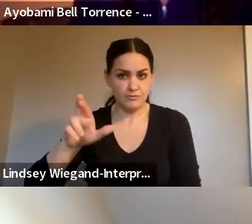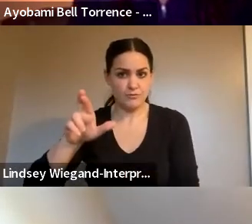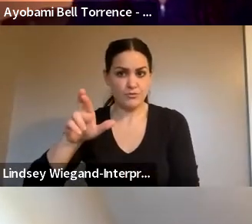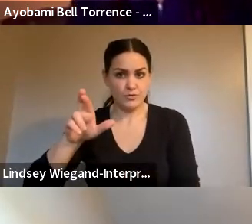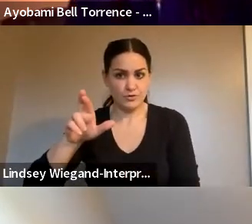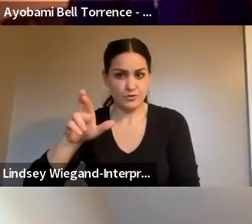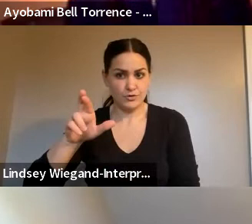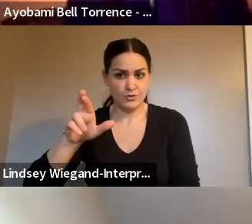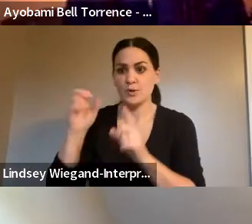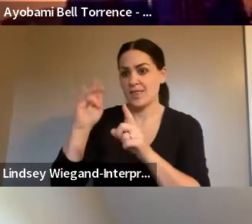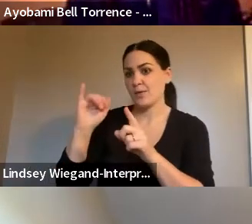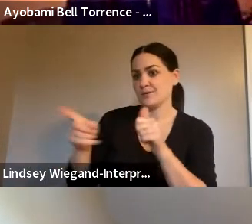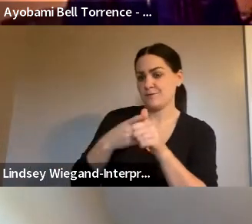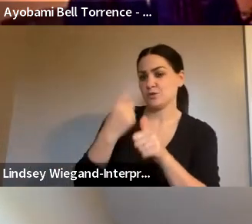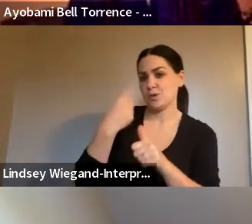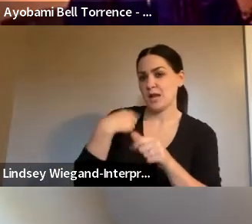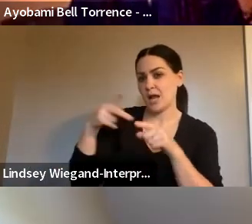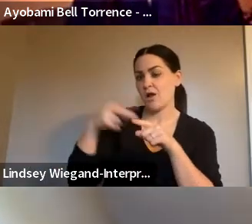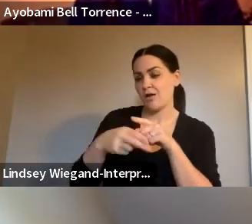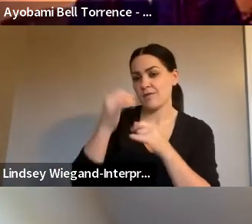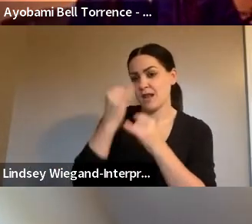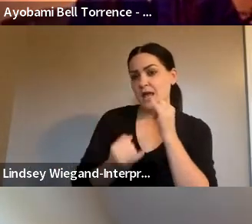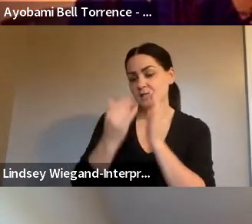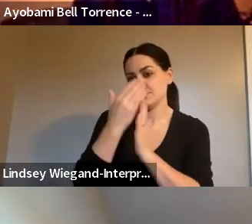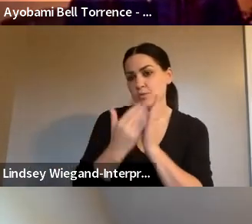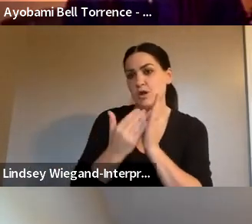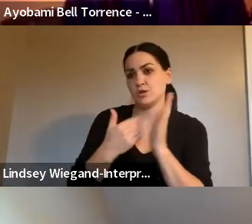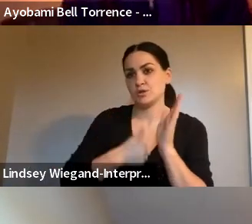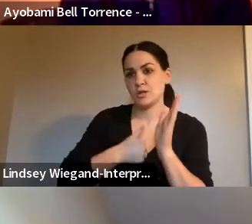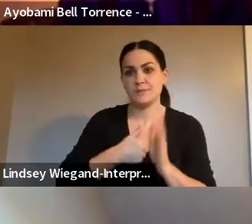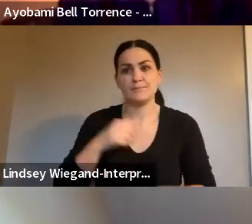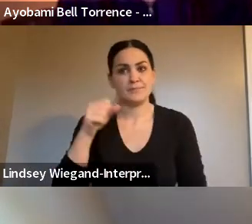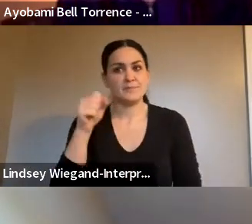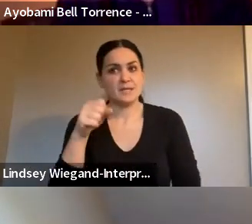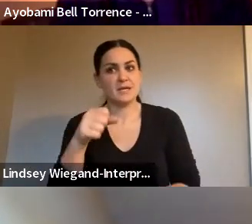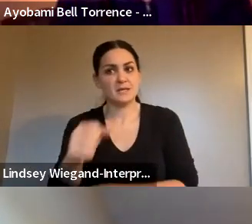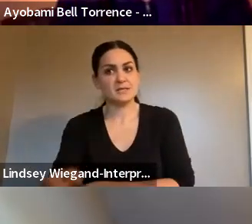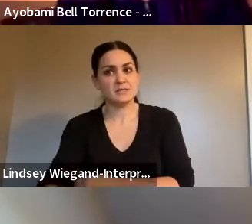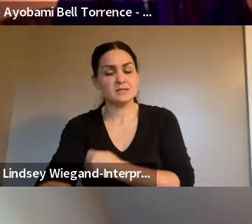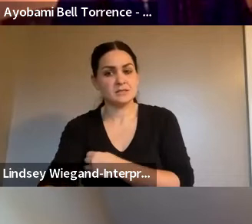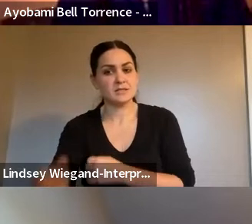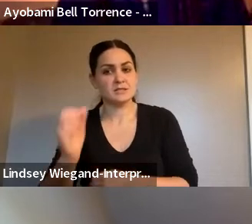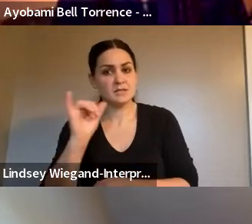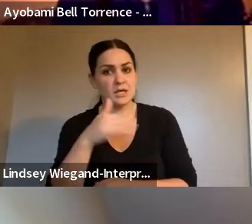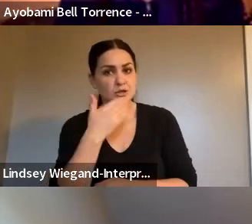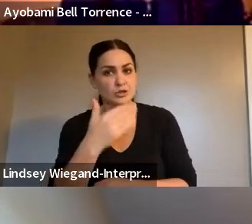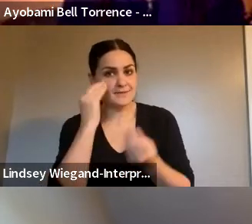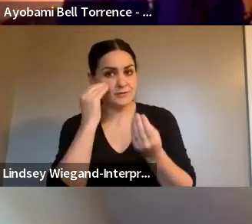Okay. That was the first one. Okay. I just cut off the last part. That's all right. But that's information that we to get to Steve.